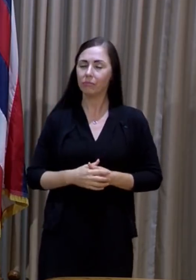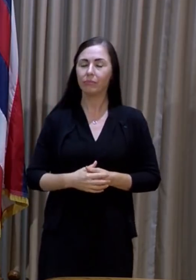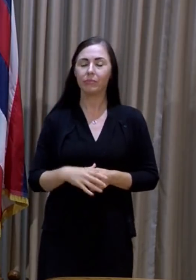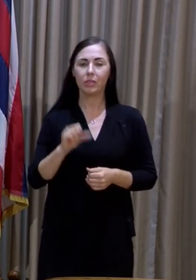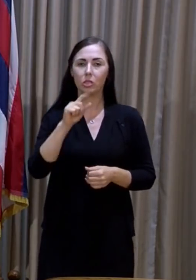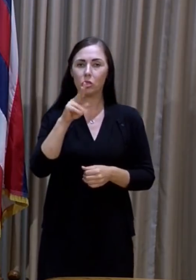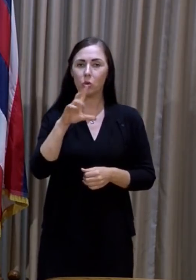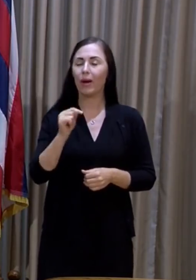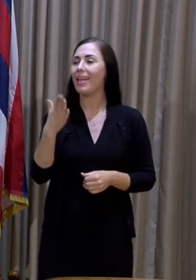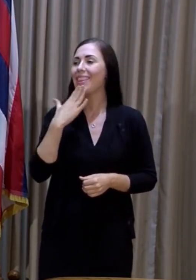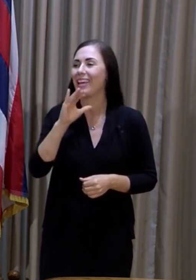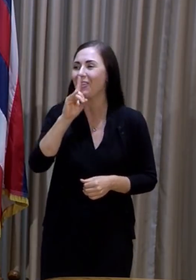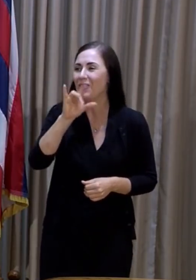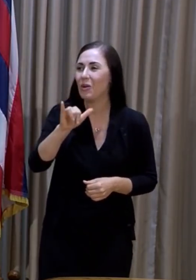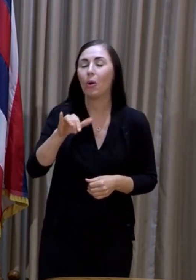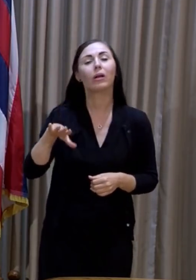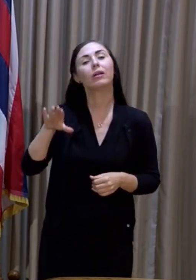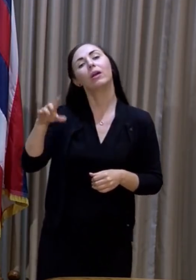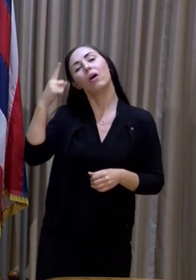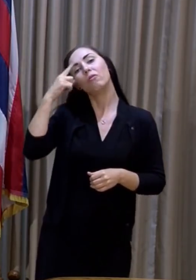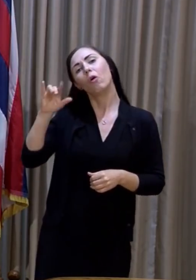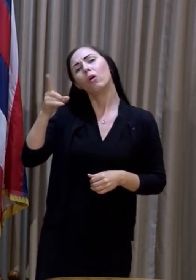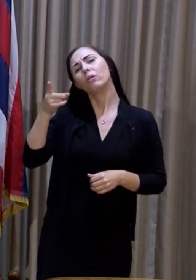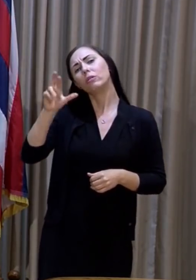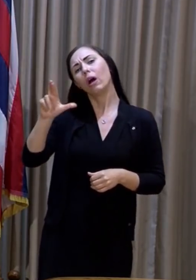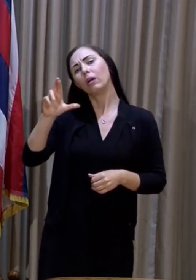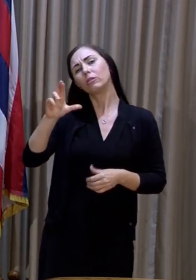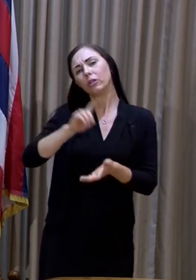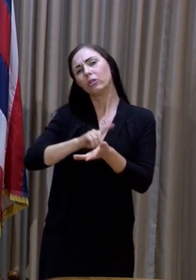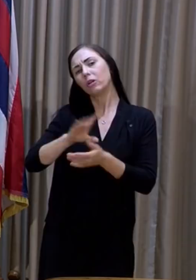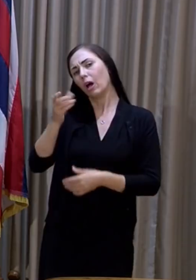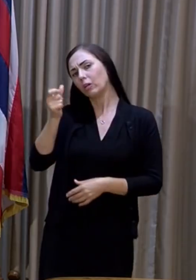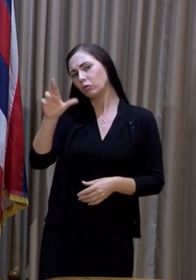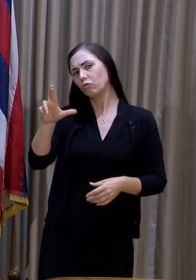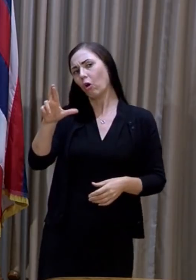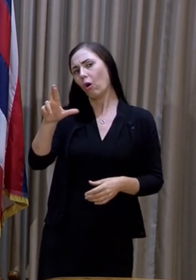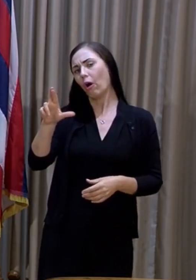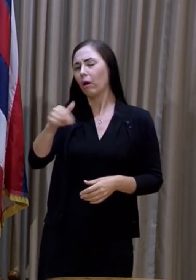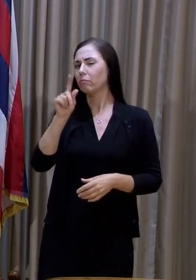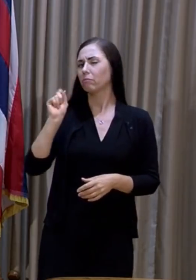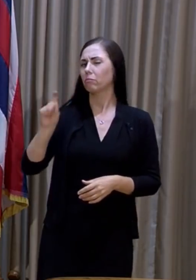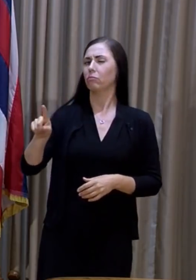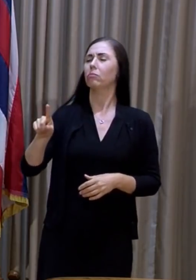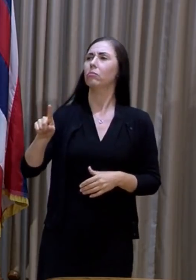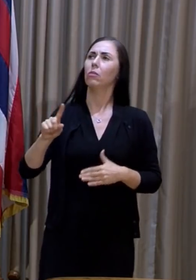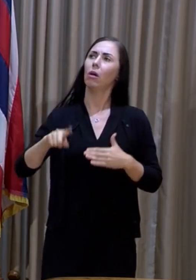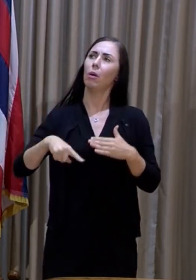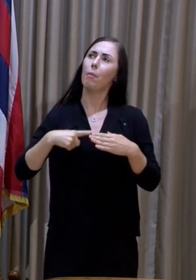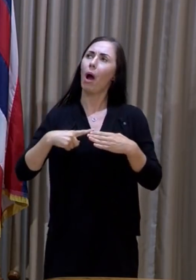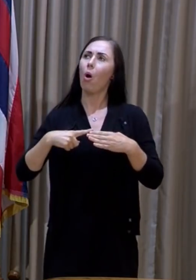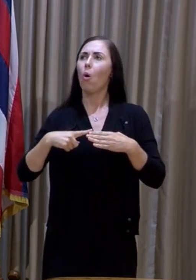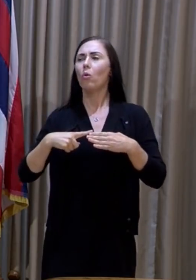Thank you, Jodi. Yes, this is for Dr. Char, another question related to